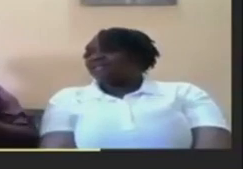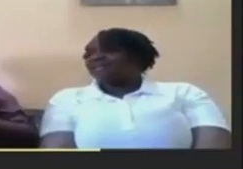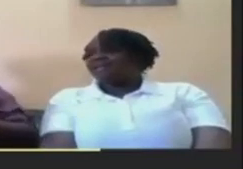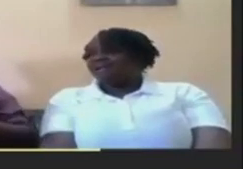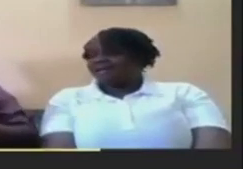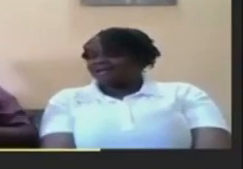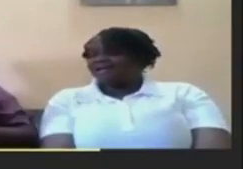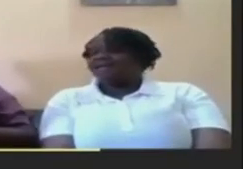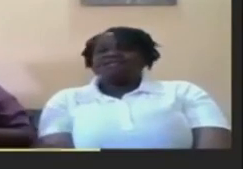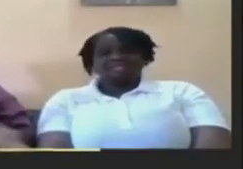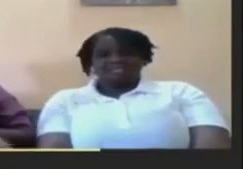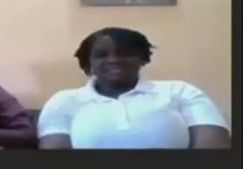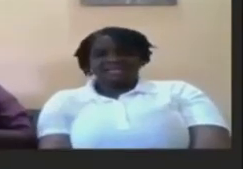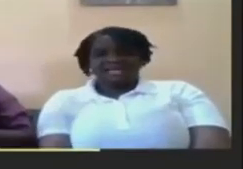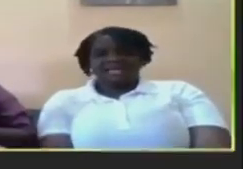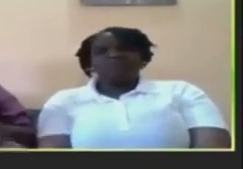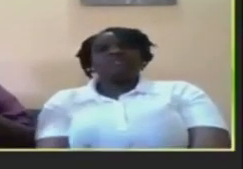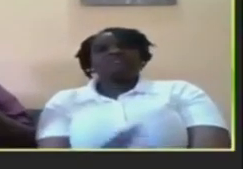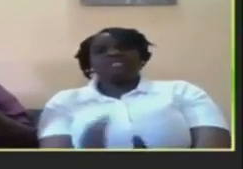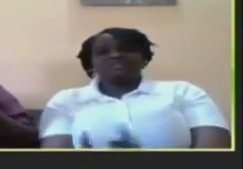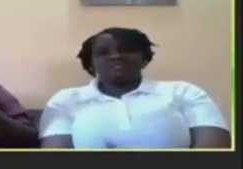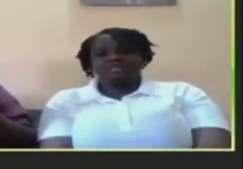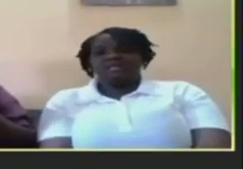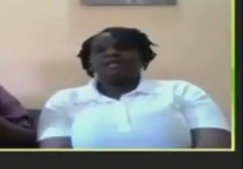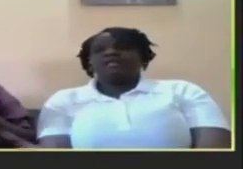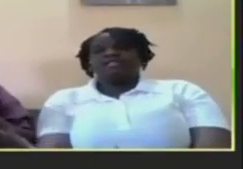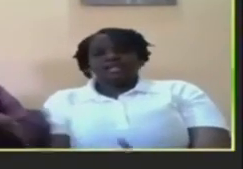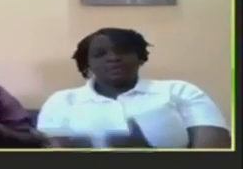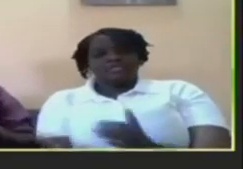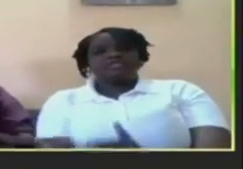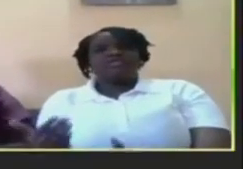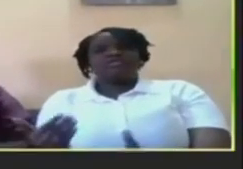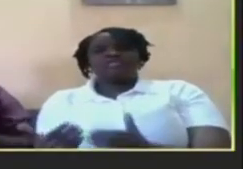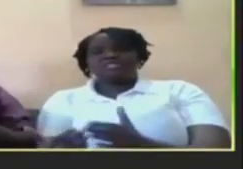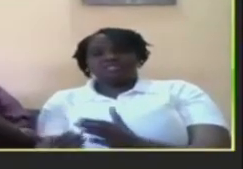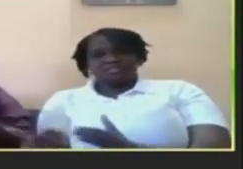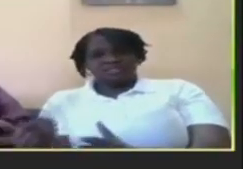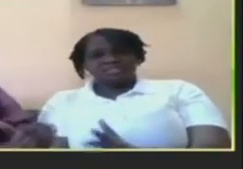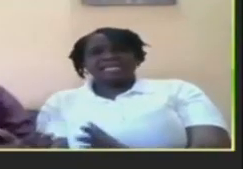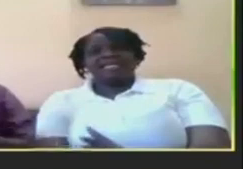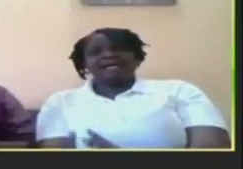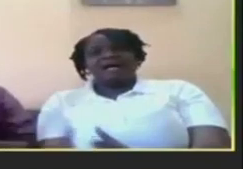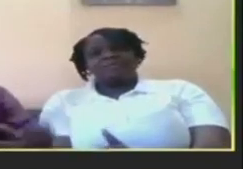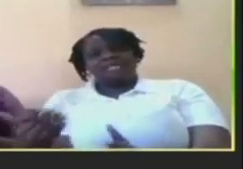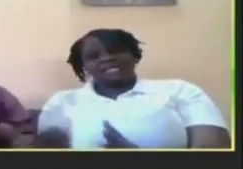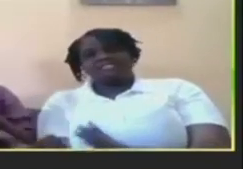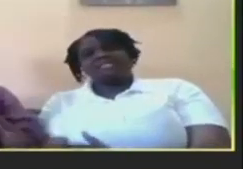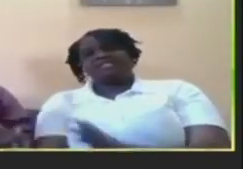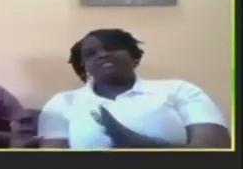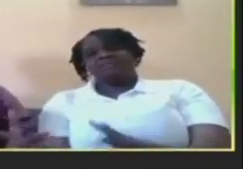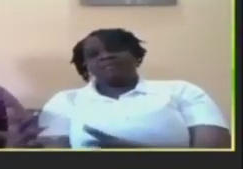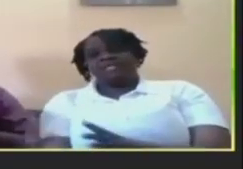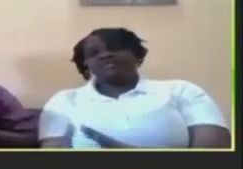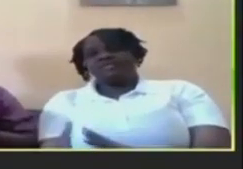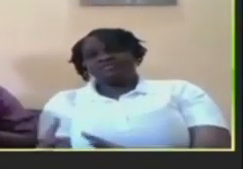sign language but they have going to use ASL ASL to be a bit universal